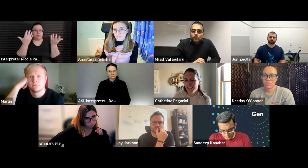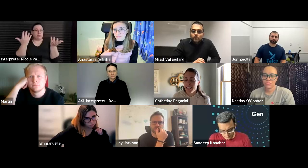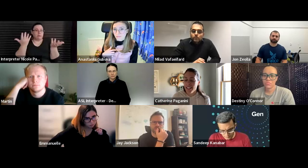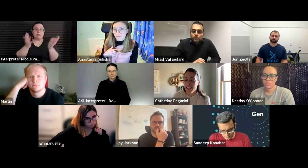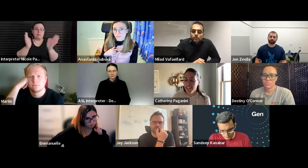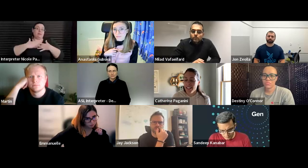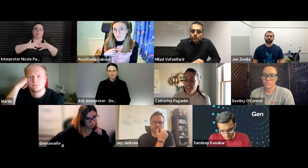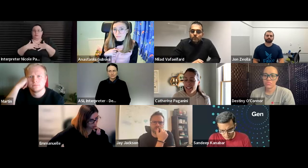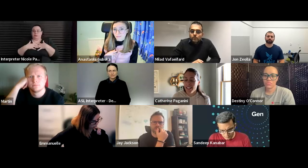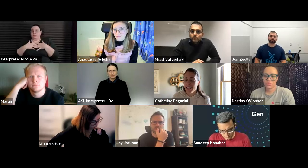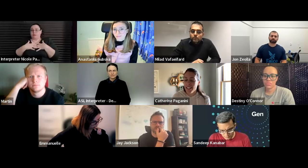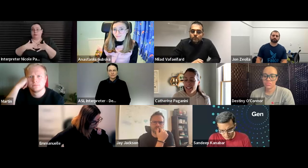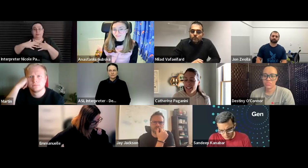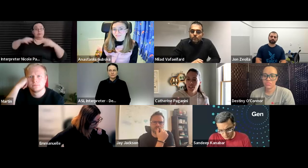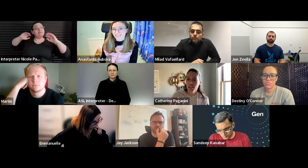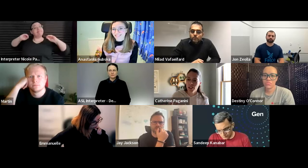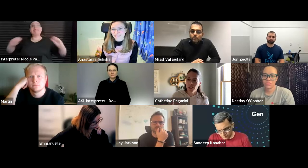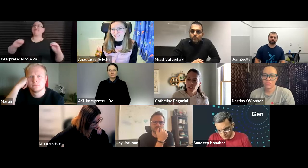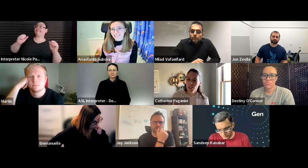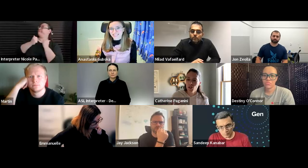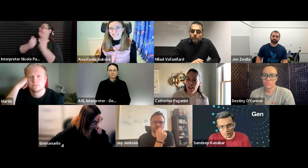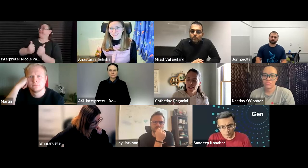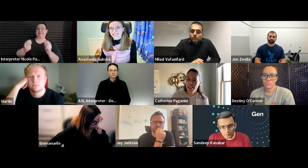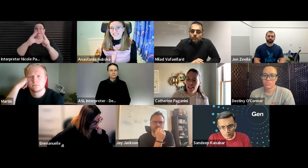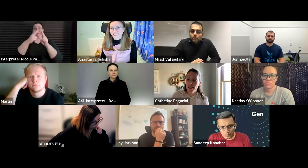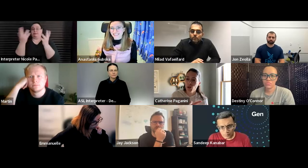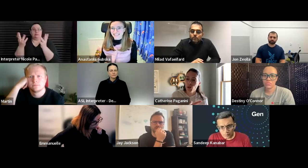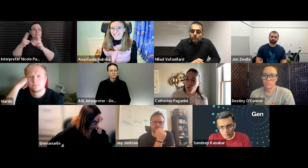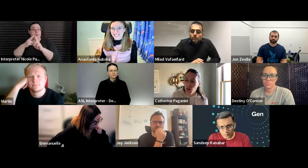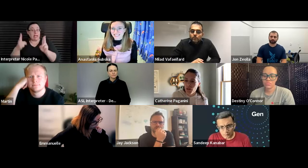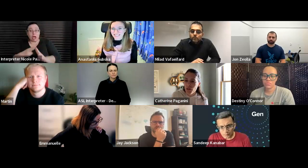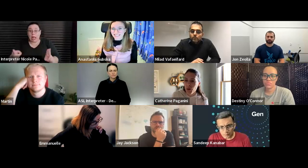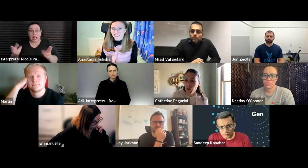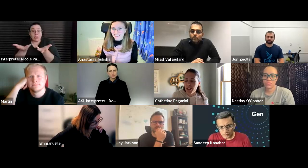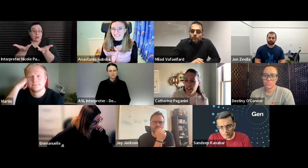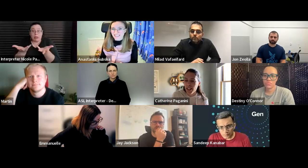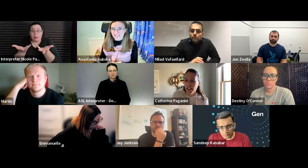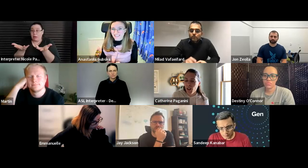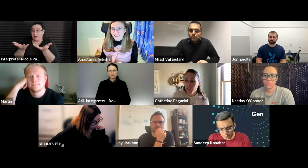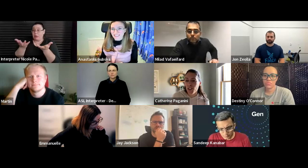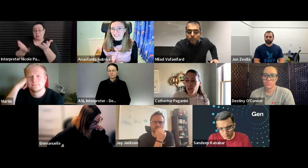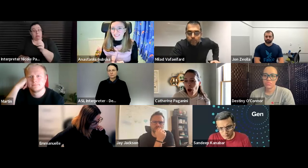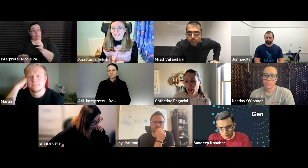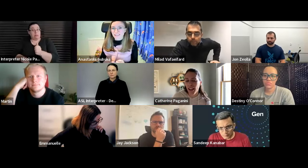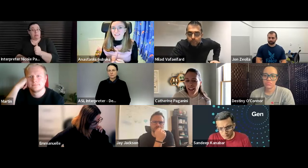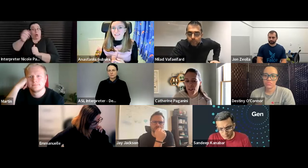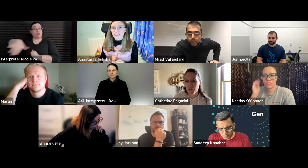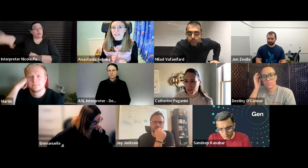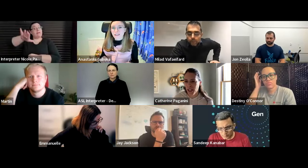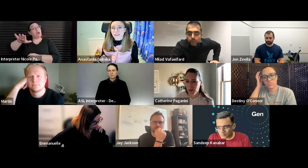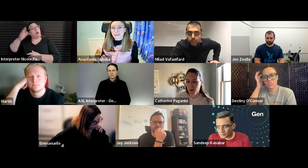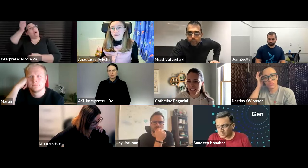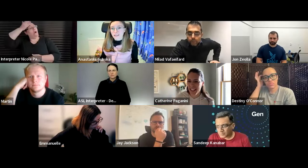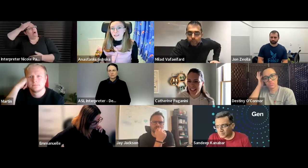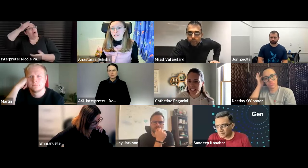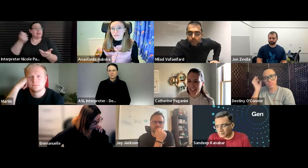i don't know what the ideal is is international sign language like accessible to most of you it's like because i've